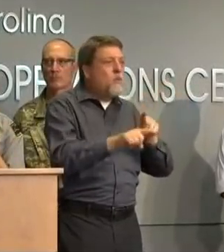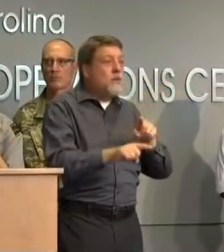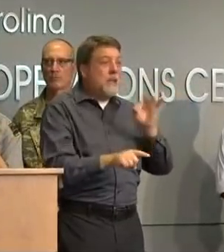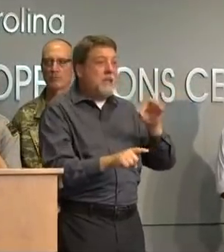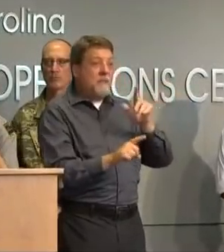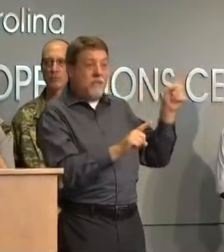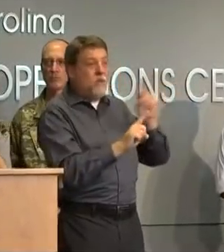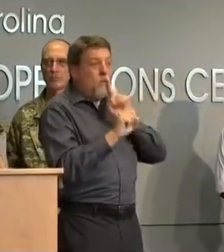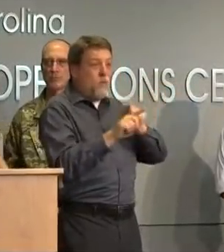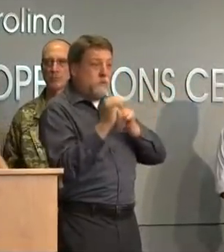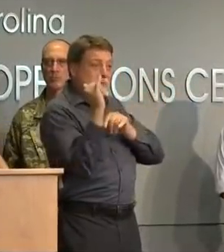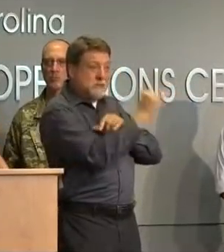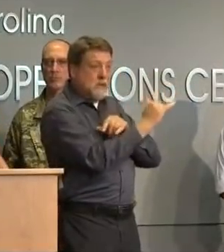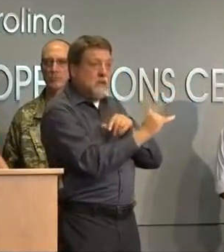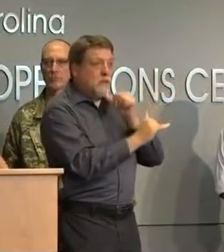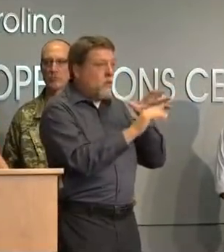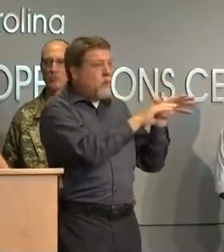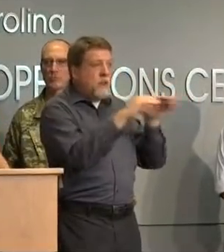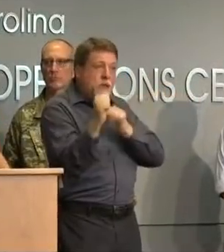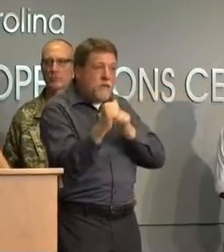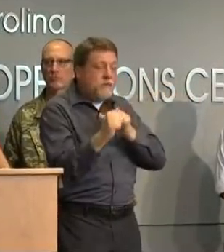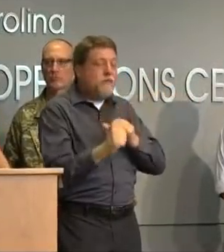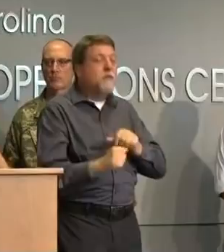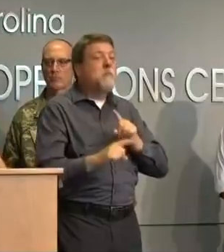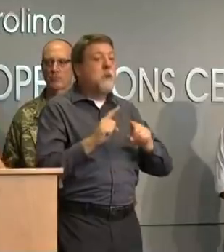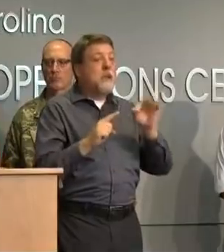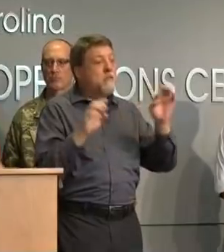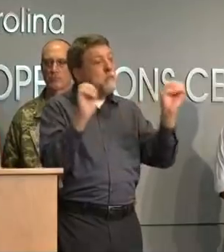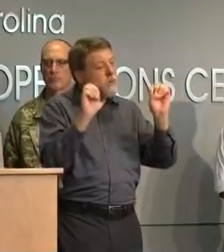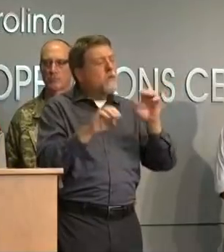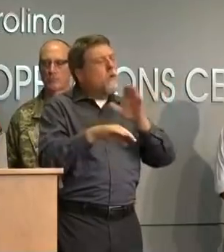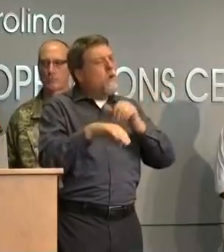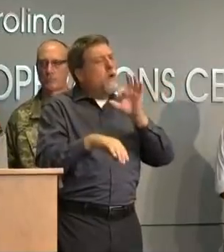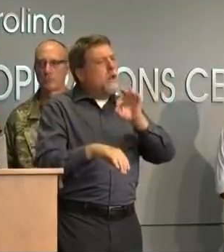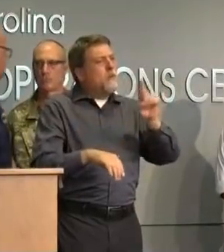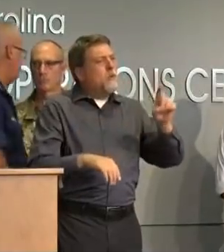and if you're in a stress situation call 9-1-1 thank you governor